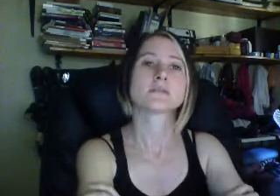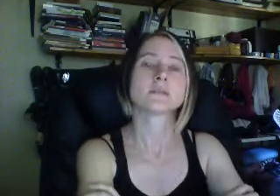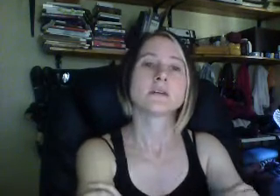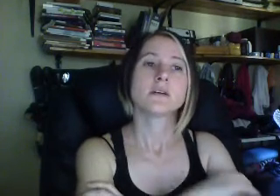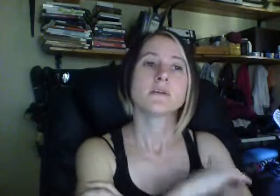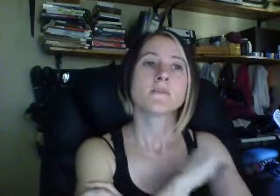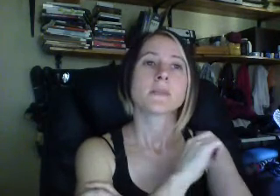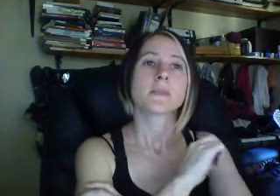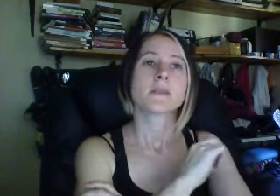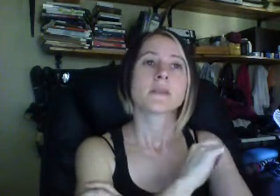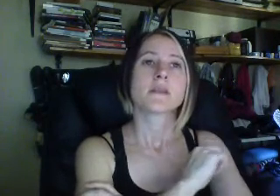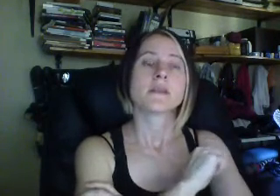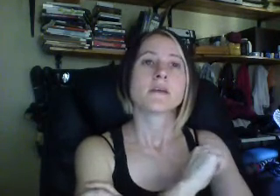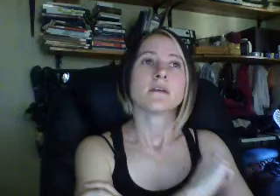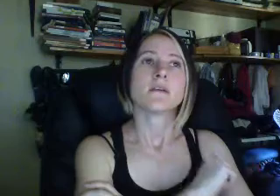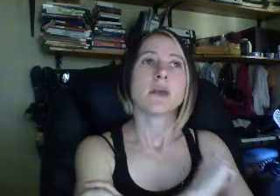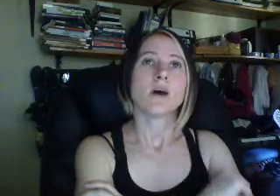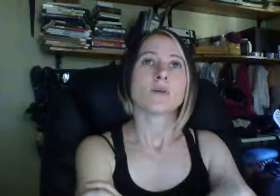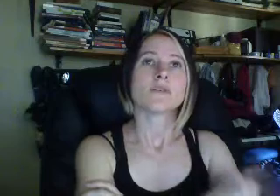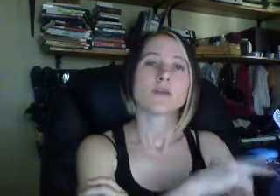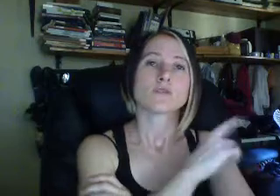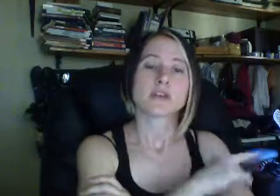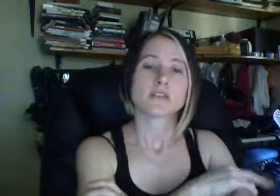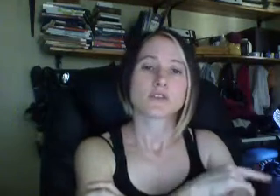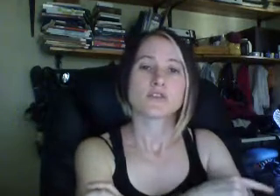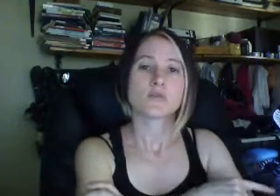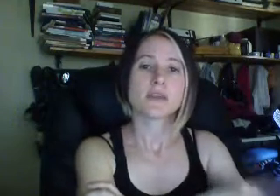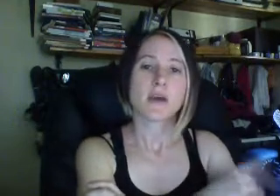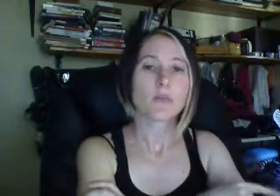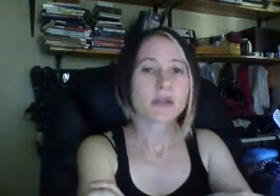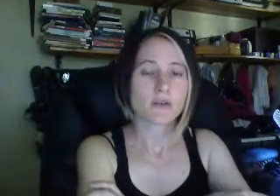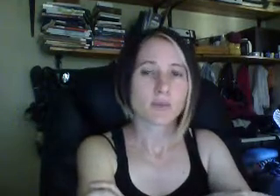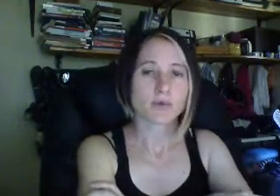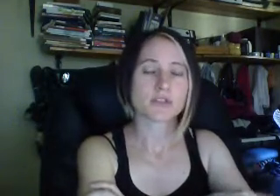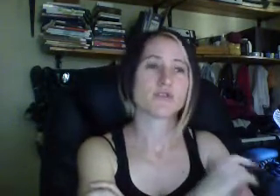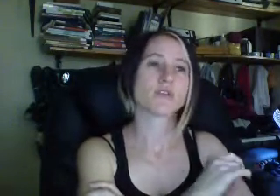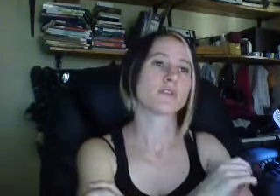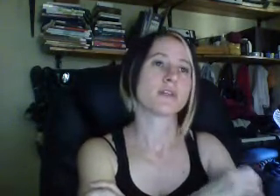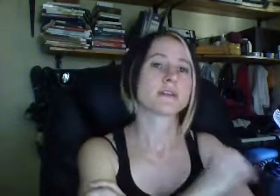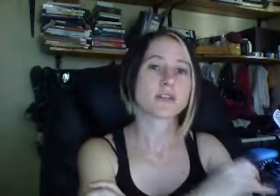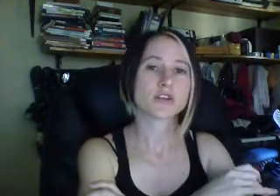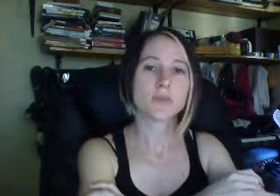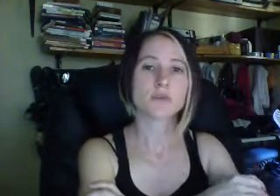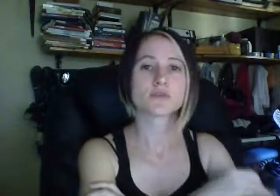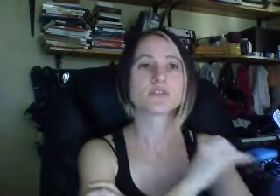now that also has a lot to do with the upbringing of the person. can look at sexual abuse,